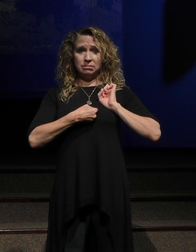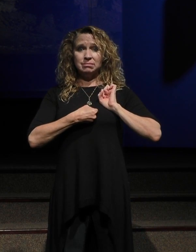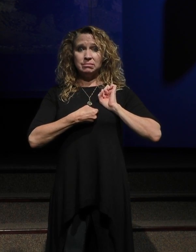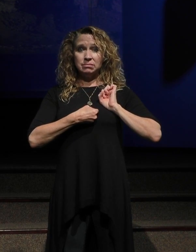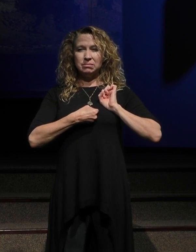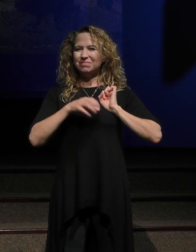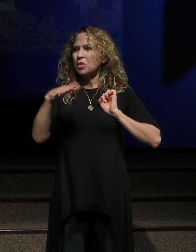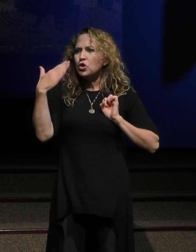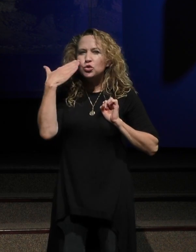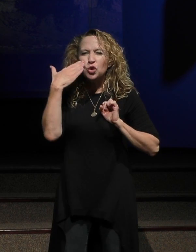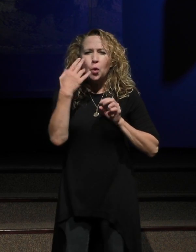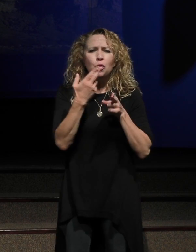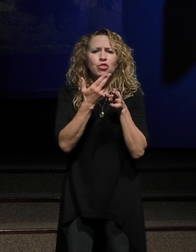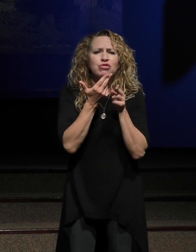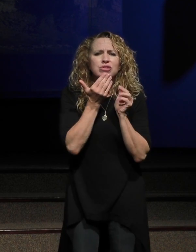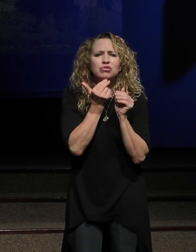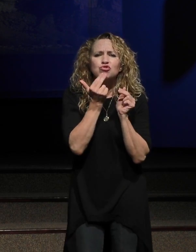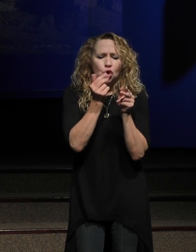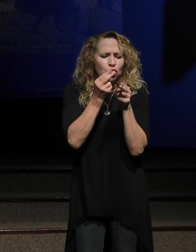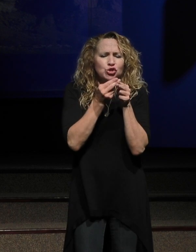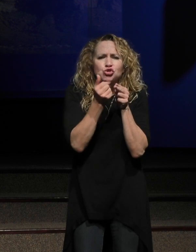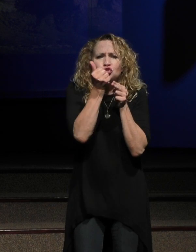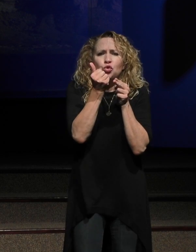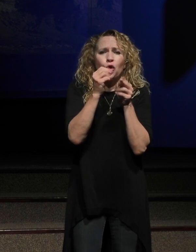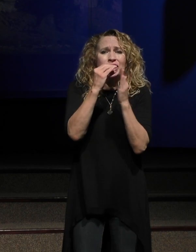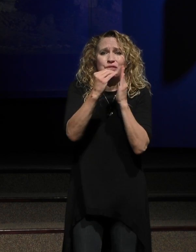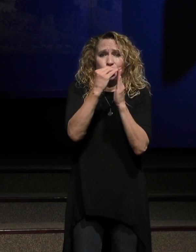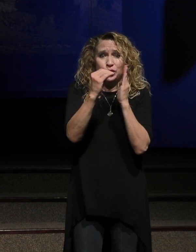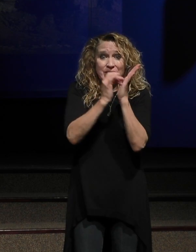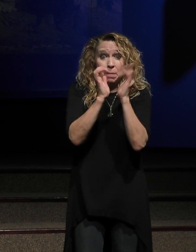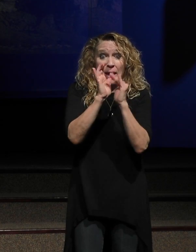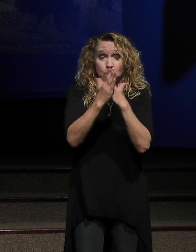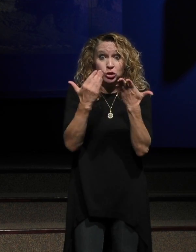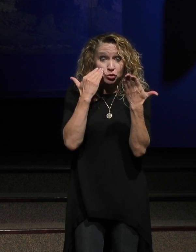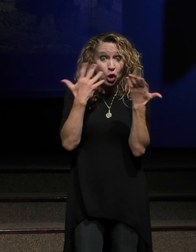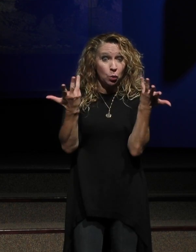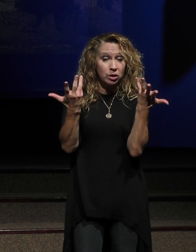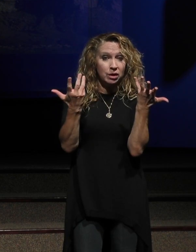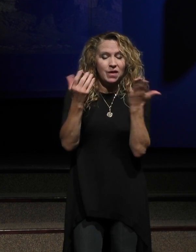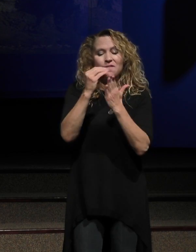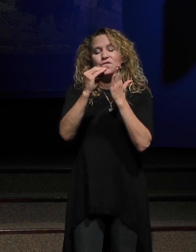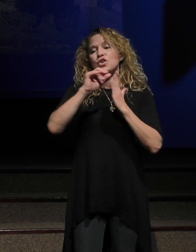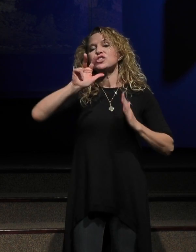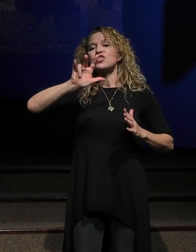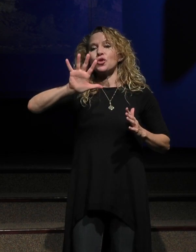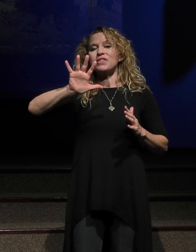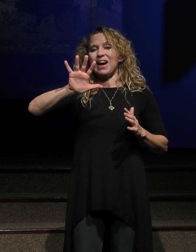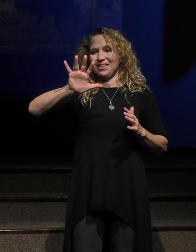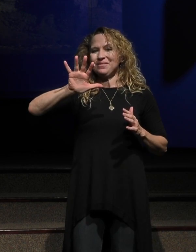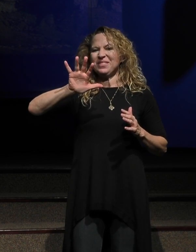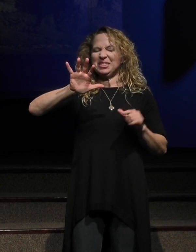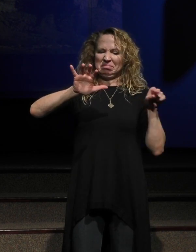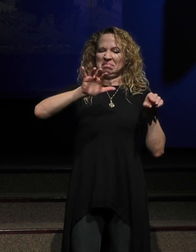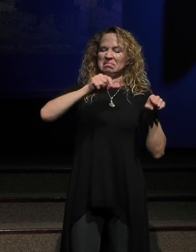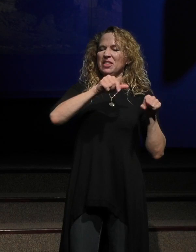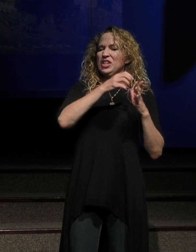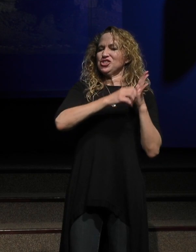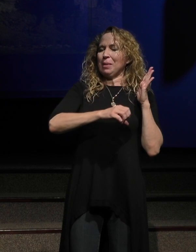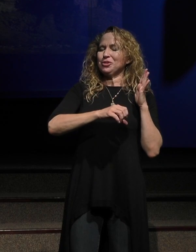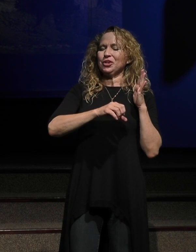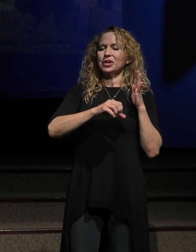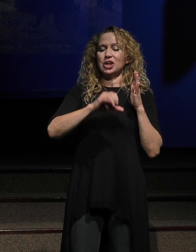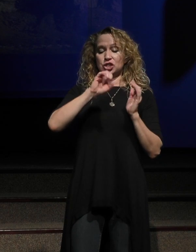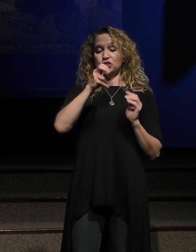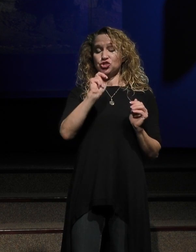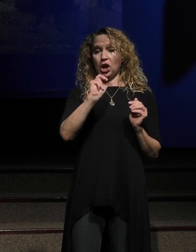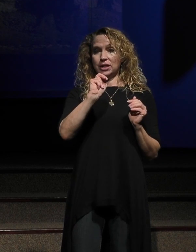the shortest verse in the Bible? I know you're saying it. You're shouting it right now. It's verse 35 in the same chapter we're in right now. It's